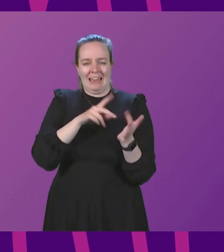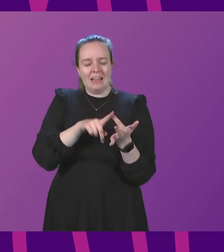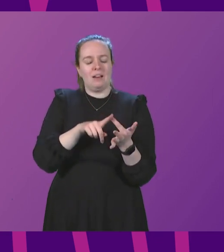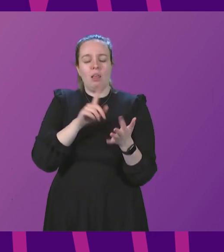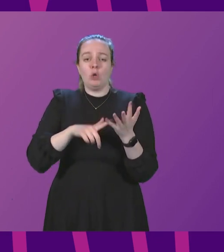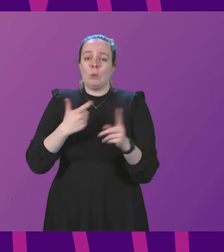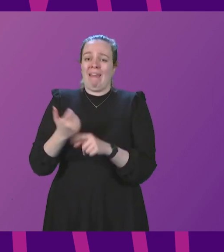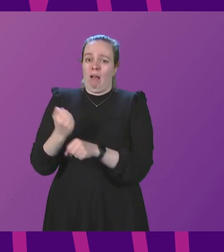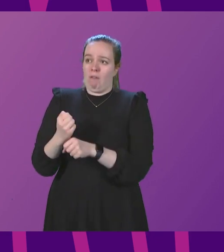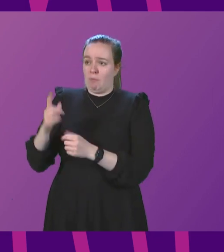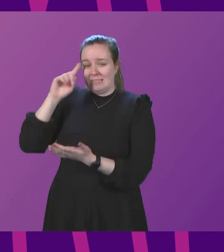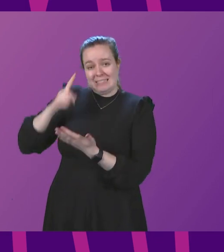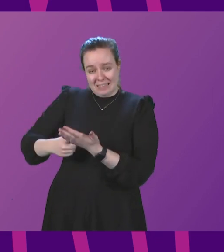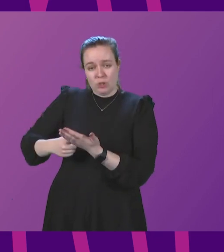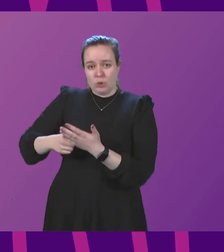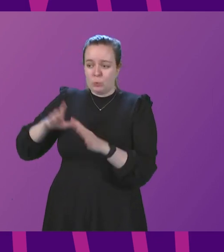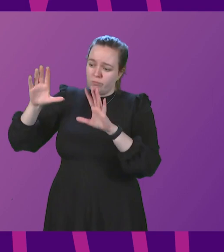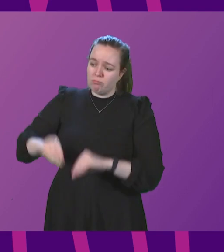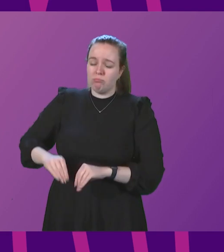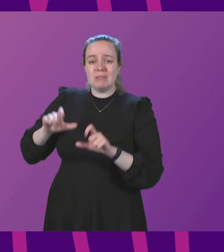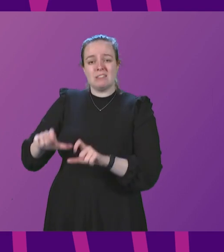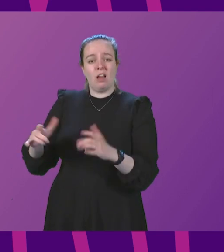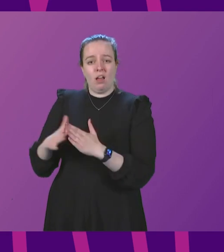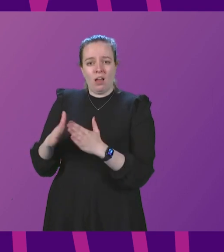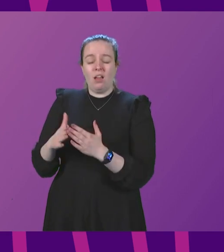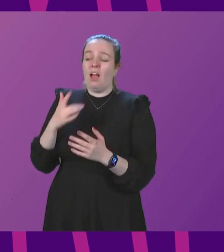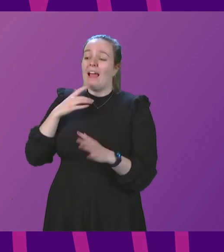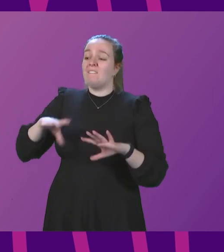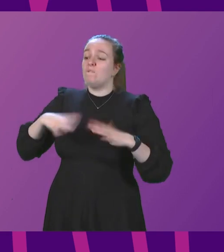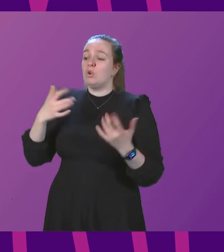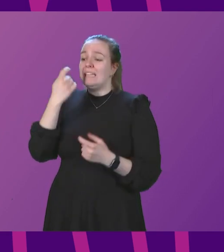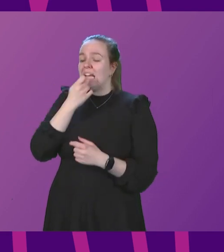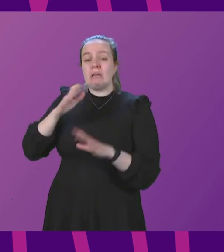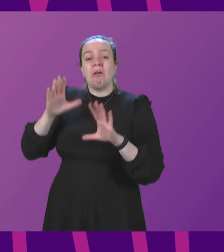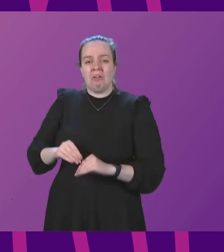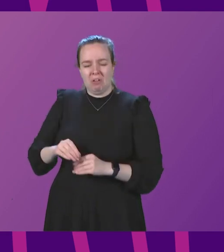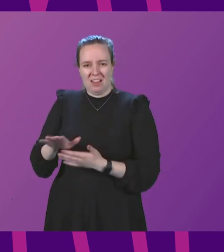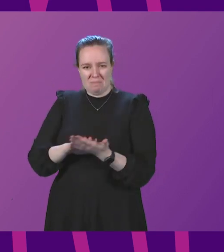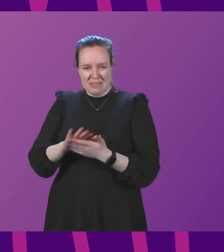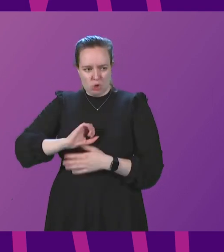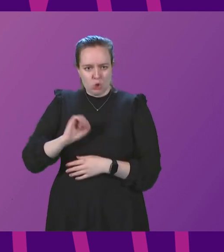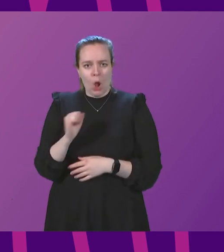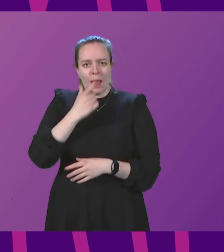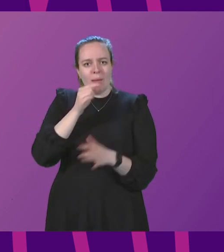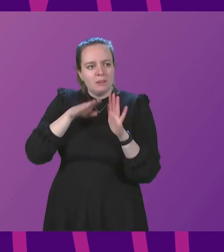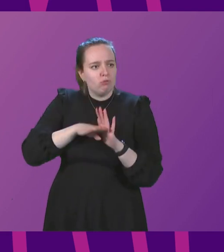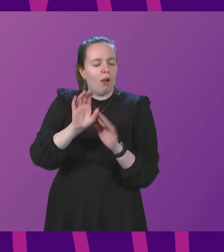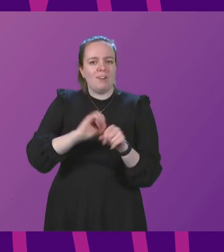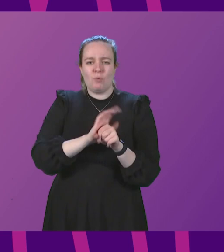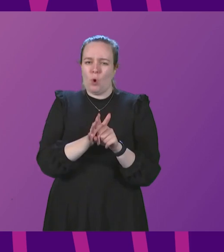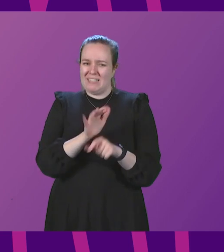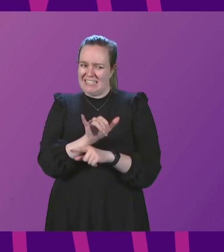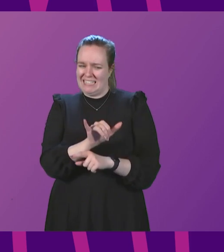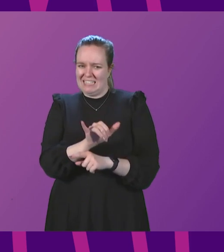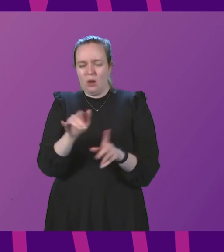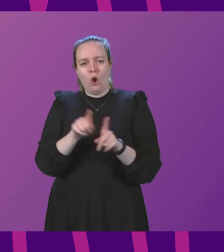government's decision to scrap the requirement to self-isolate and scale back free testing will undermine Scotland's ability to recover from COVID It